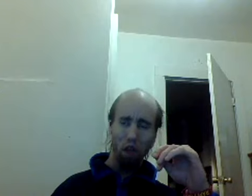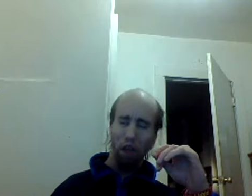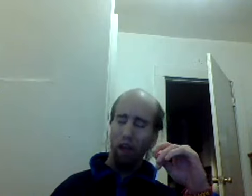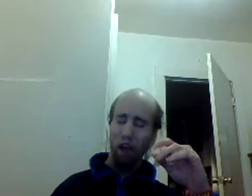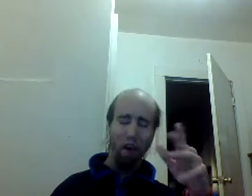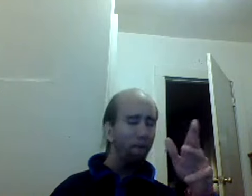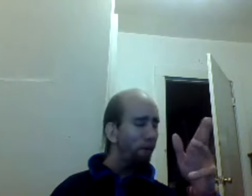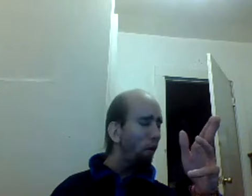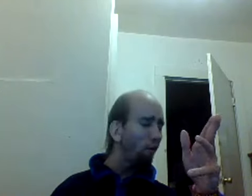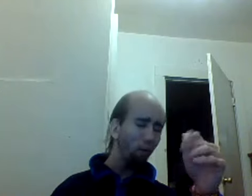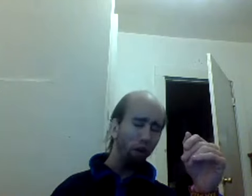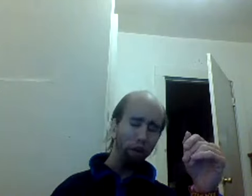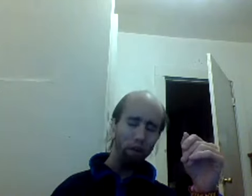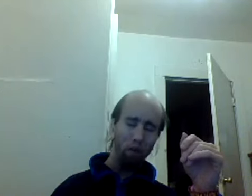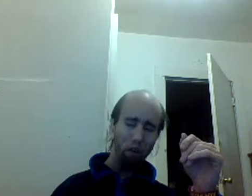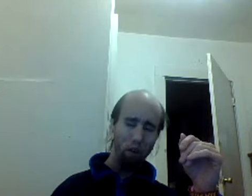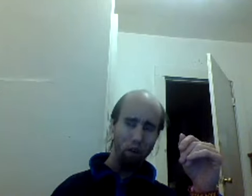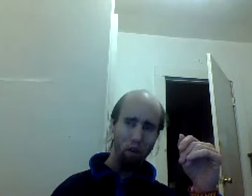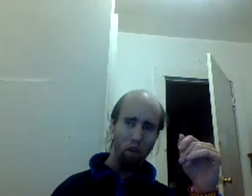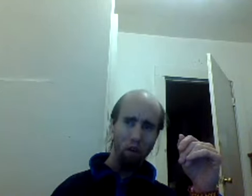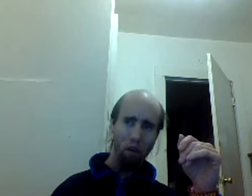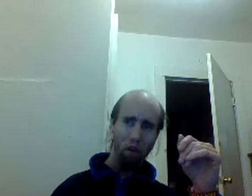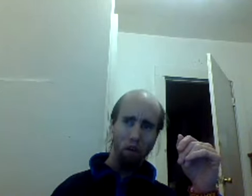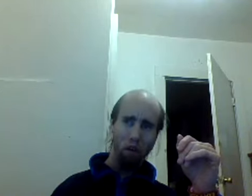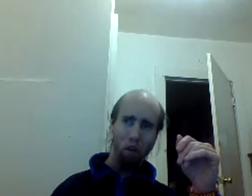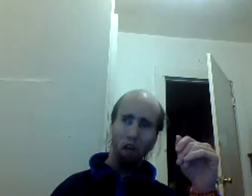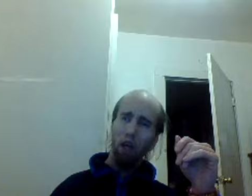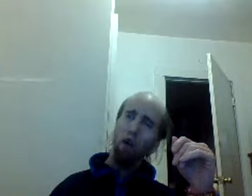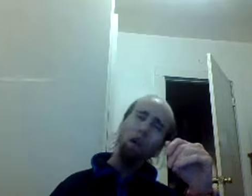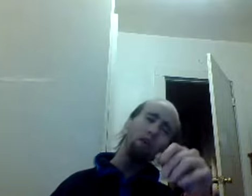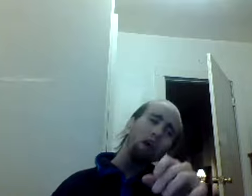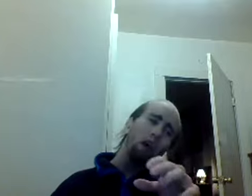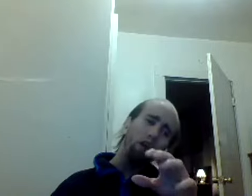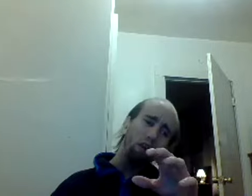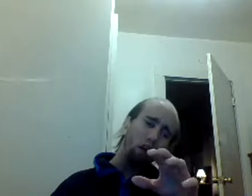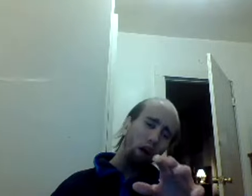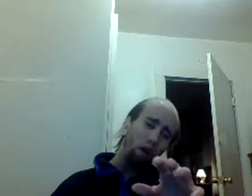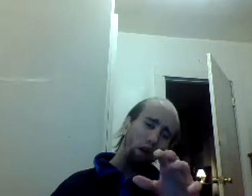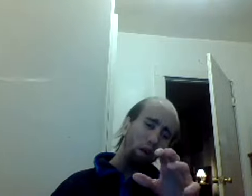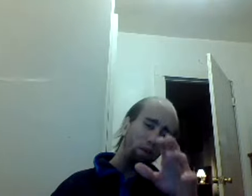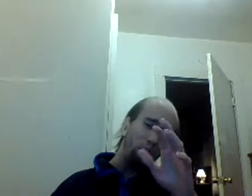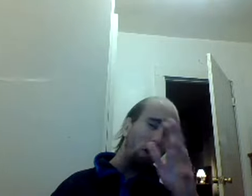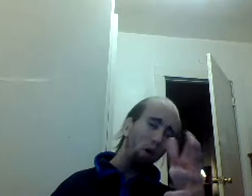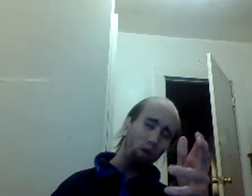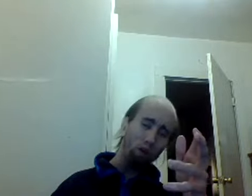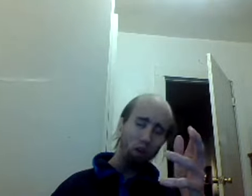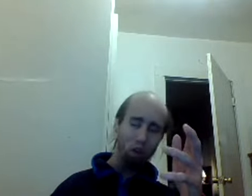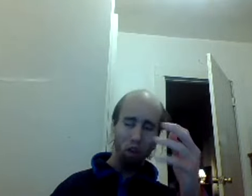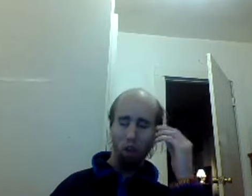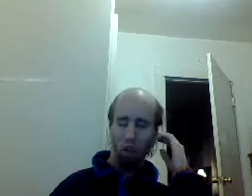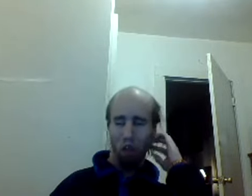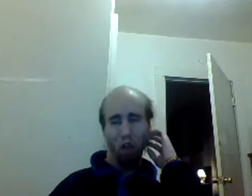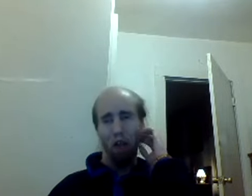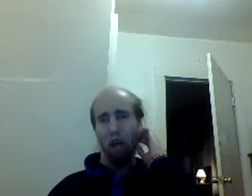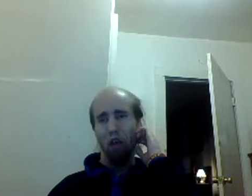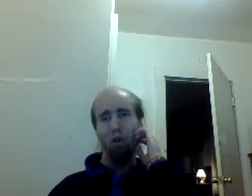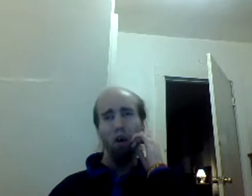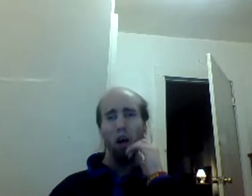and I've failed for you now I'm not saying that it's entirely your fault that you